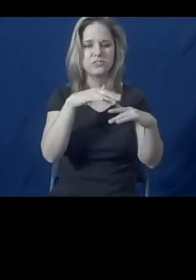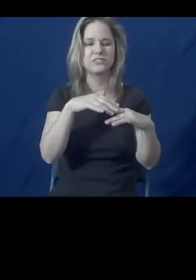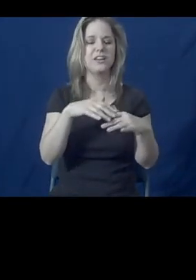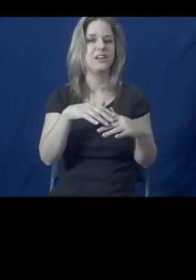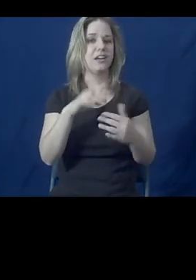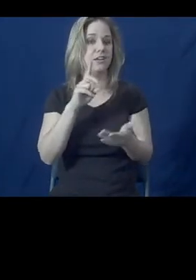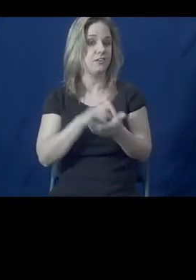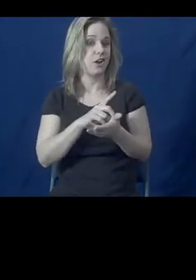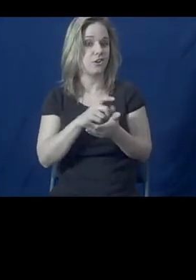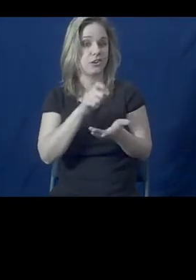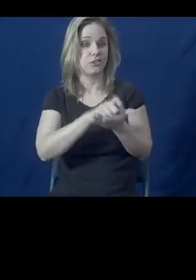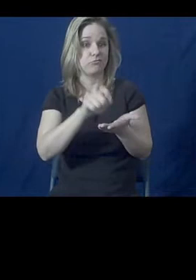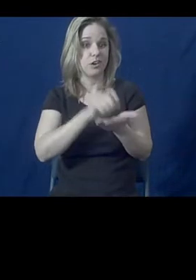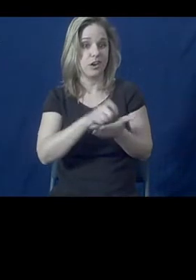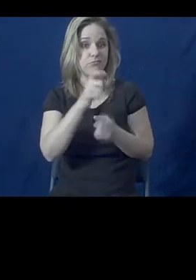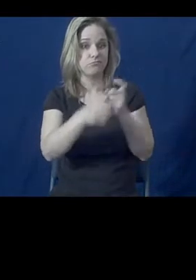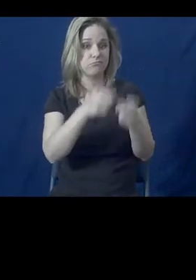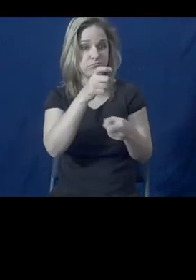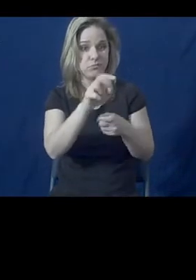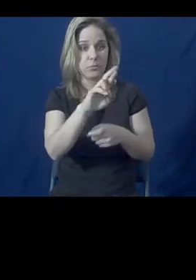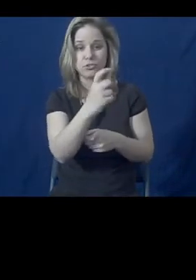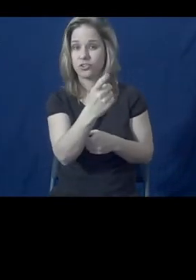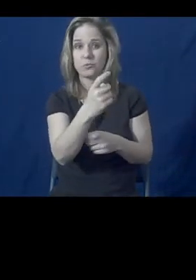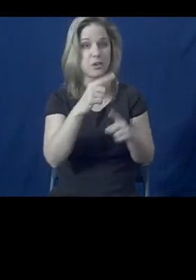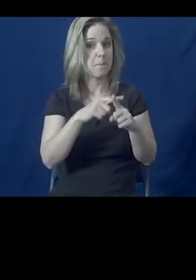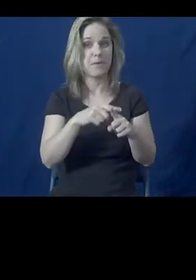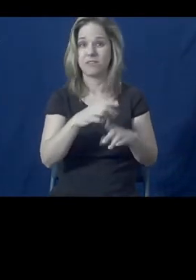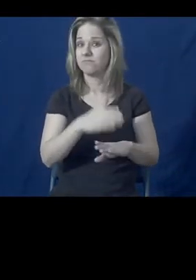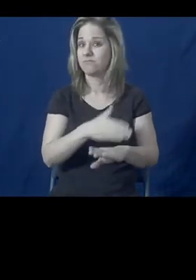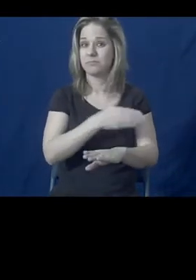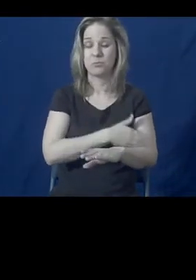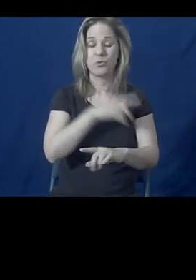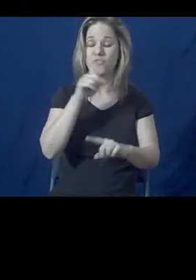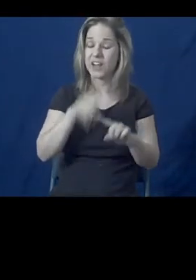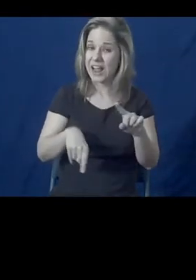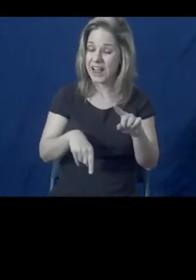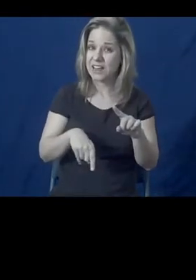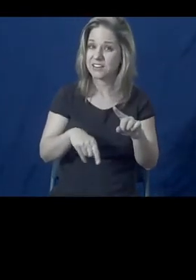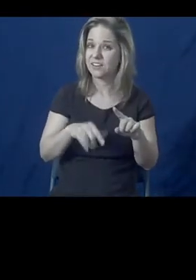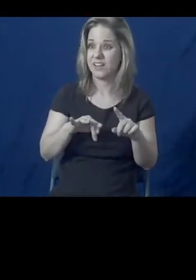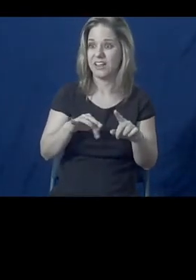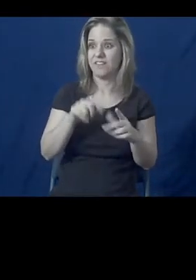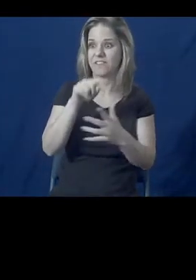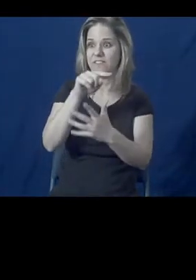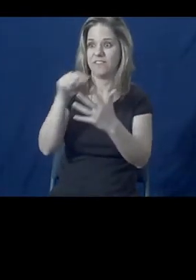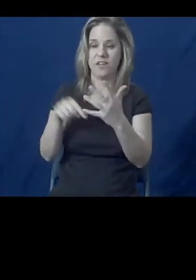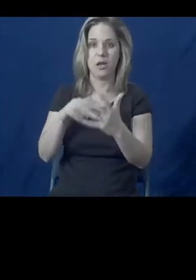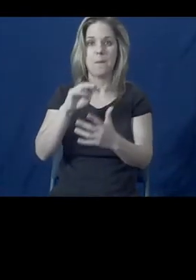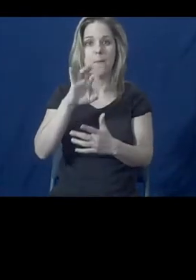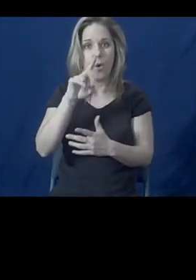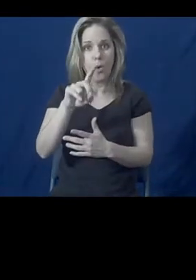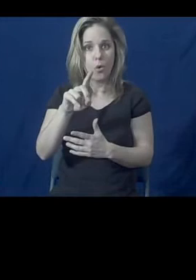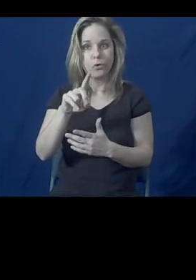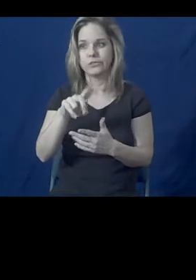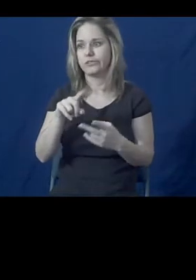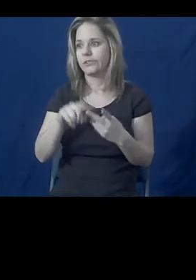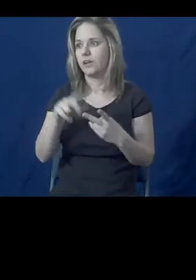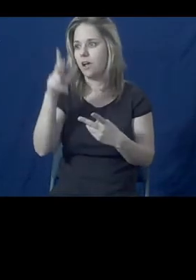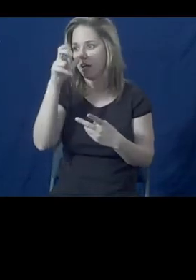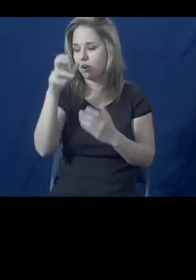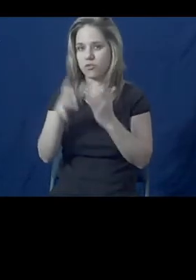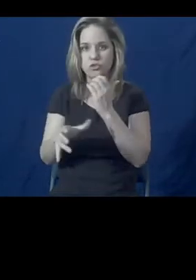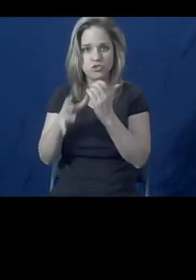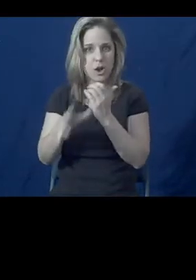by the doctor, are not going to get better if those other vectors or triggers like mold, like cockroach